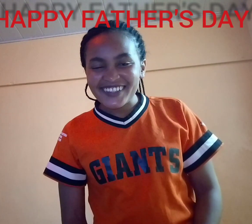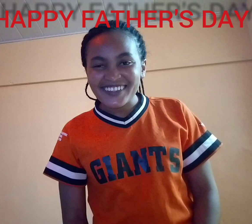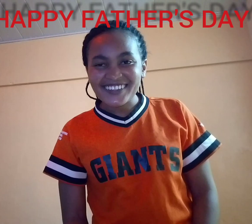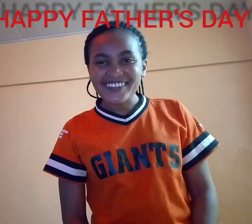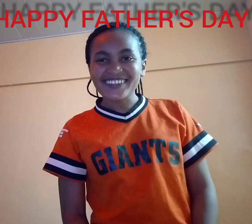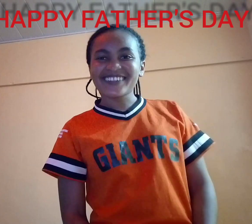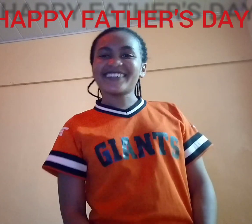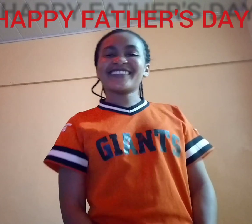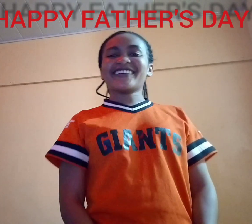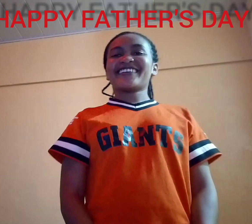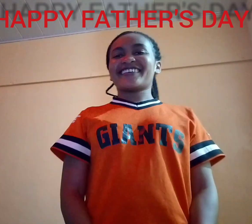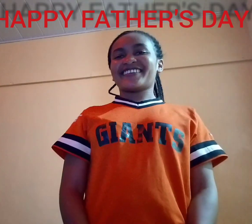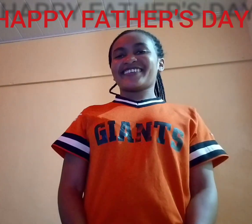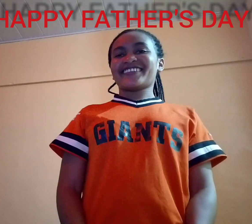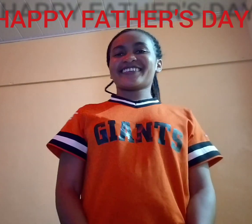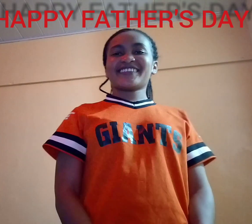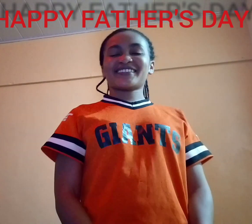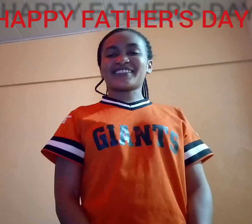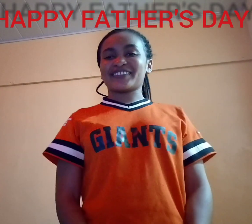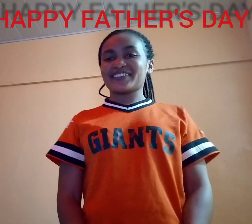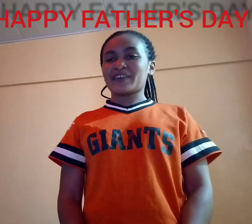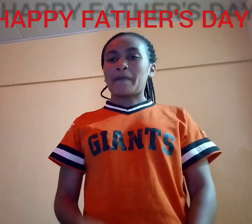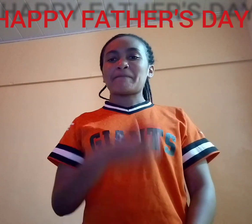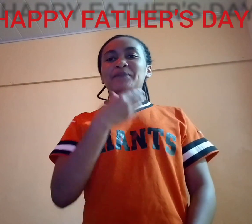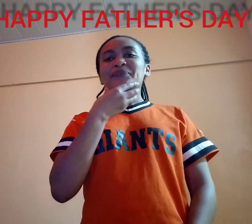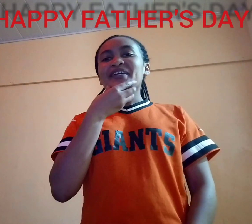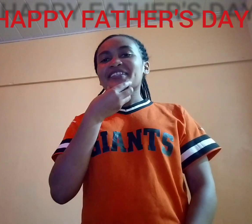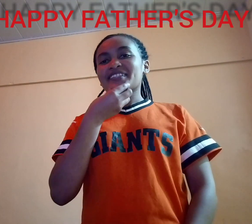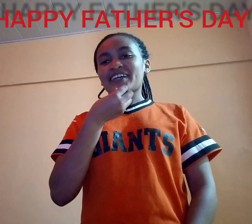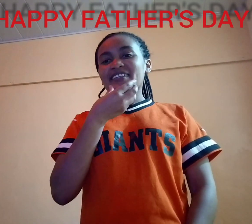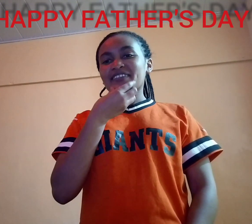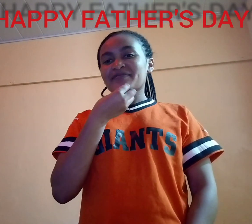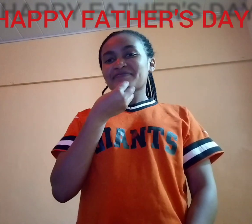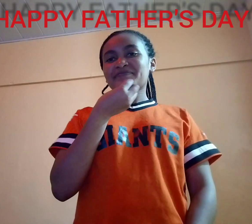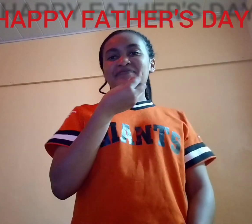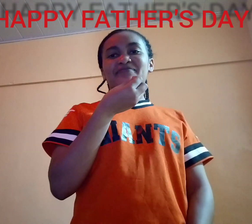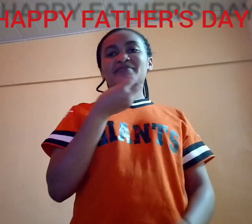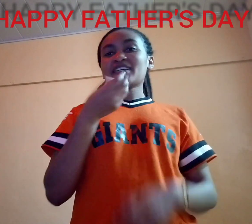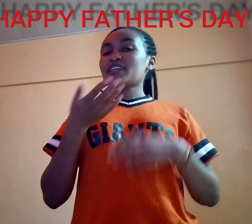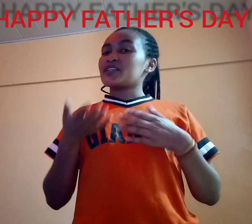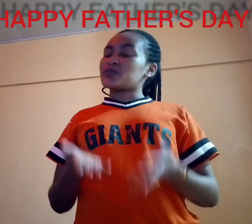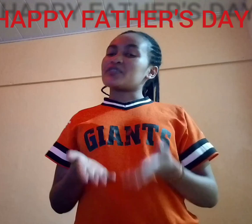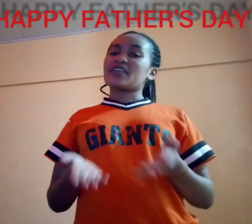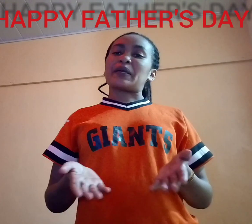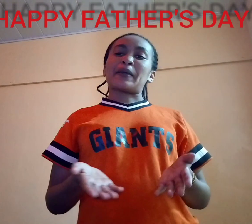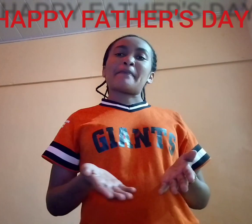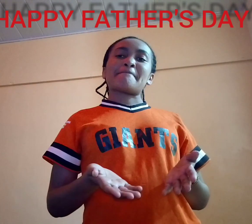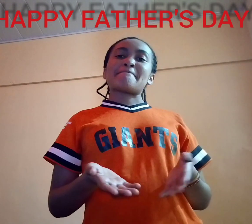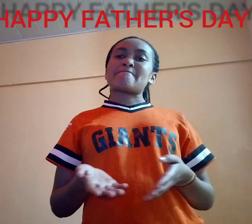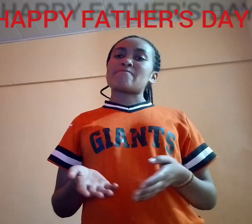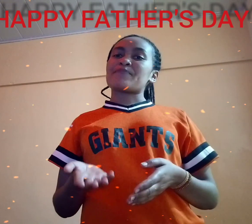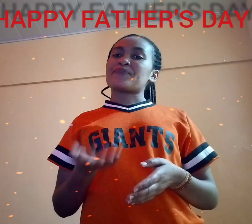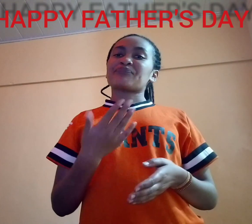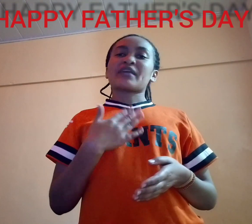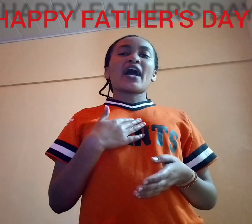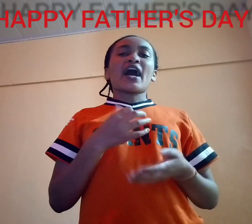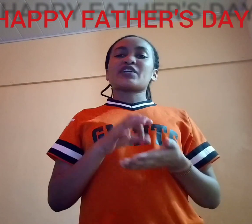yeah dad today I